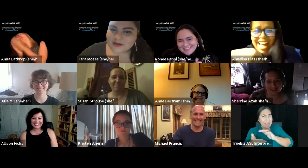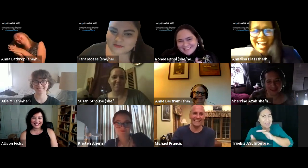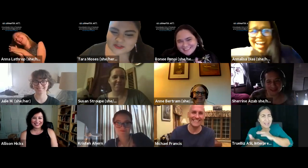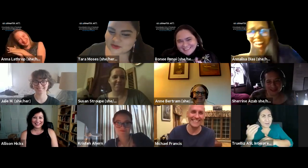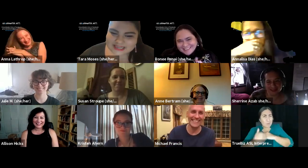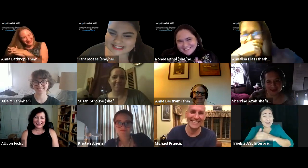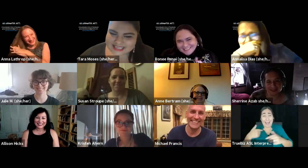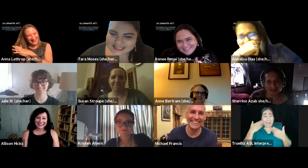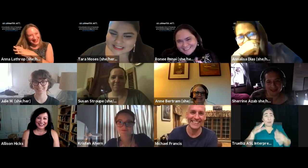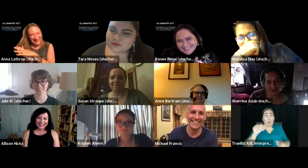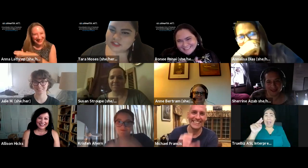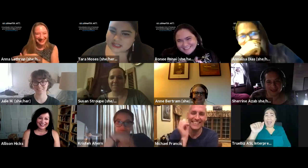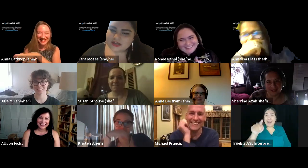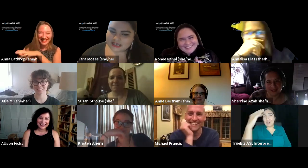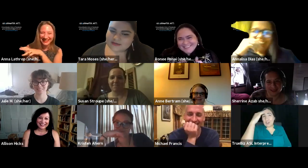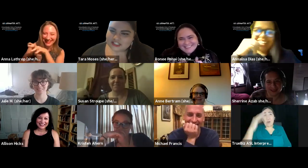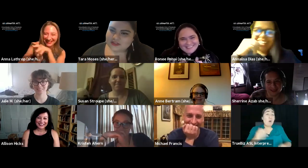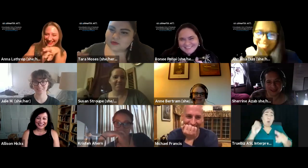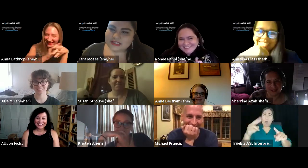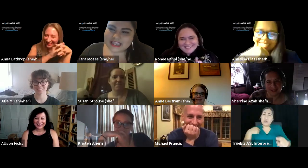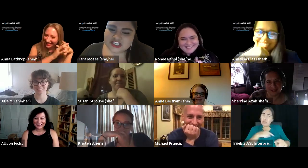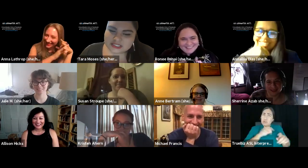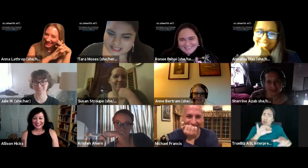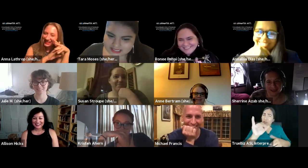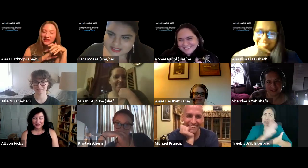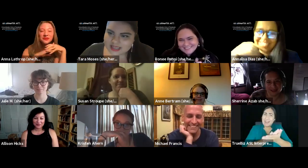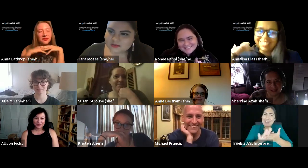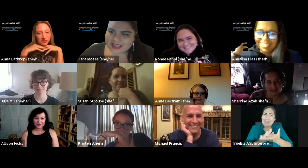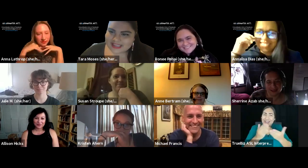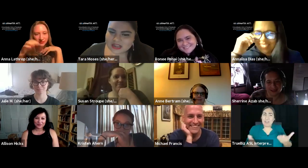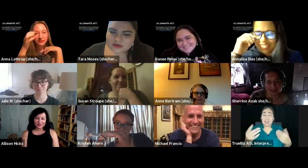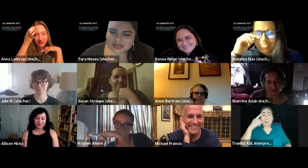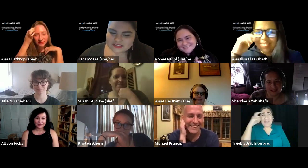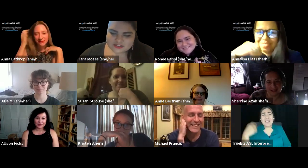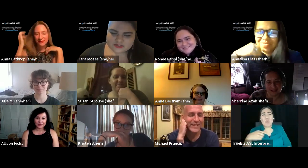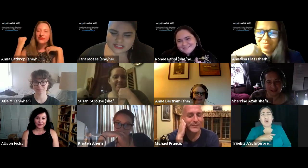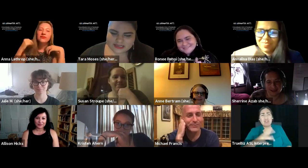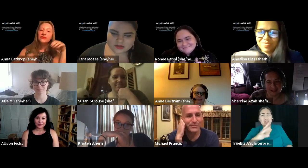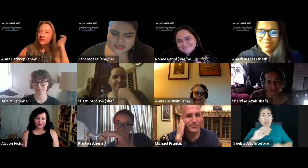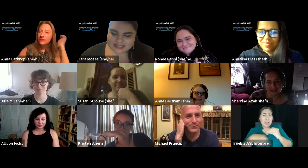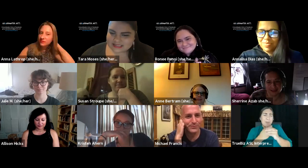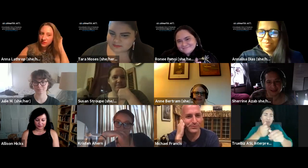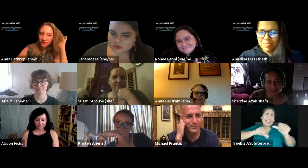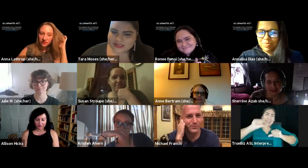off and do those nice things? Cause we're talking about each other relationally, right? We're not thinking of as an employee